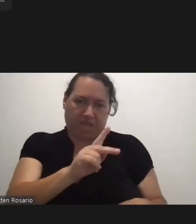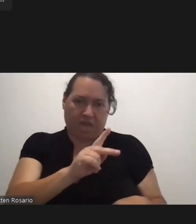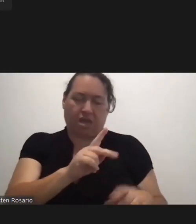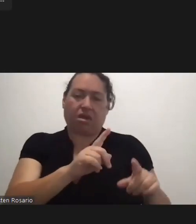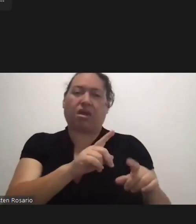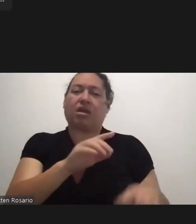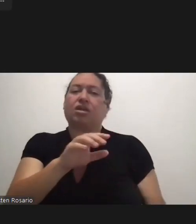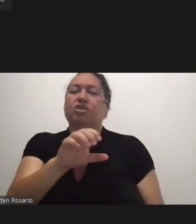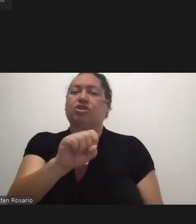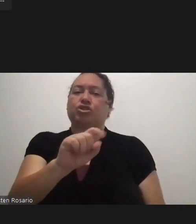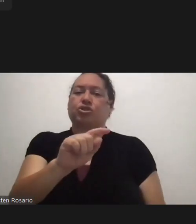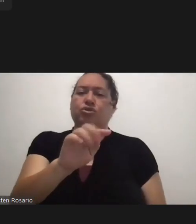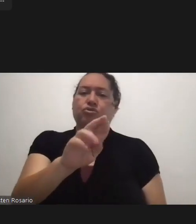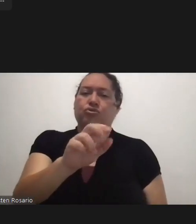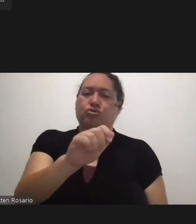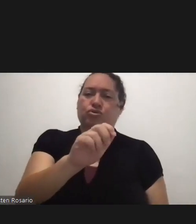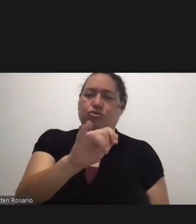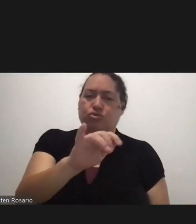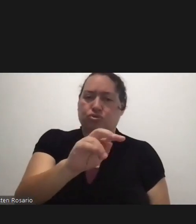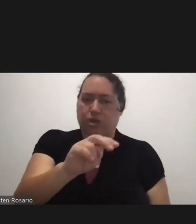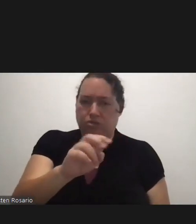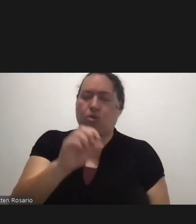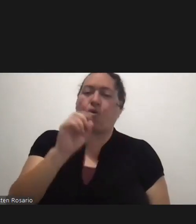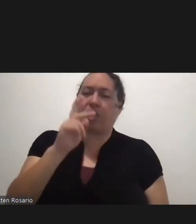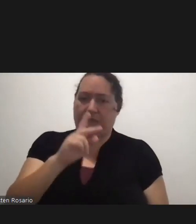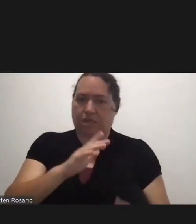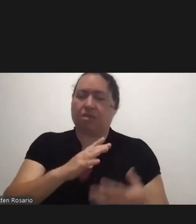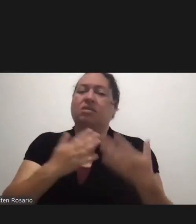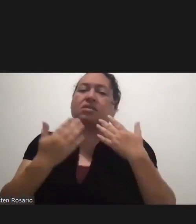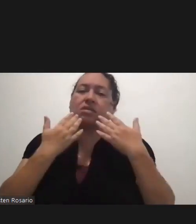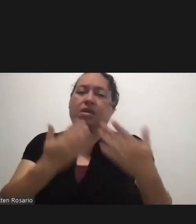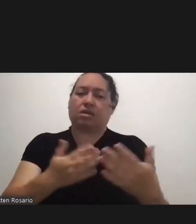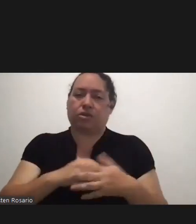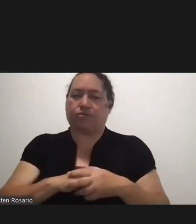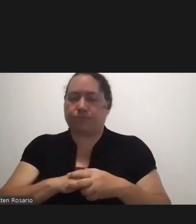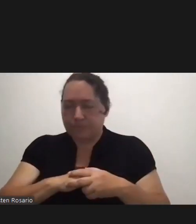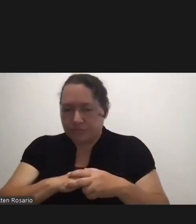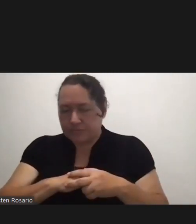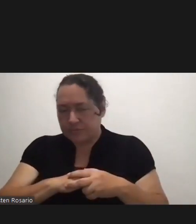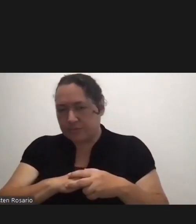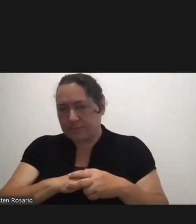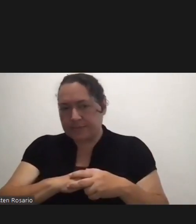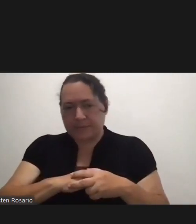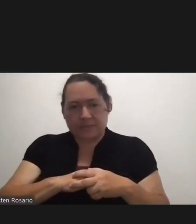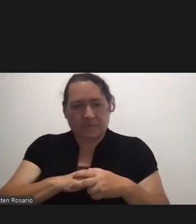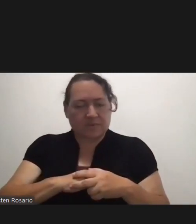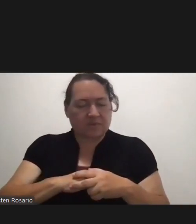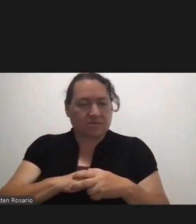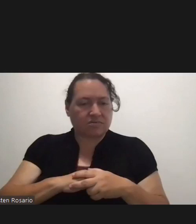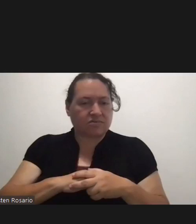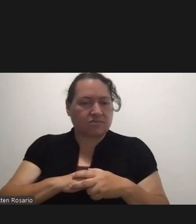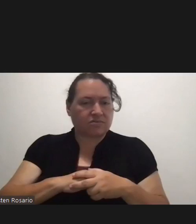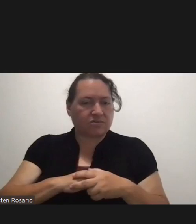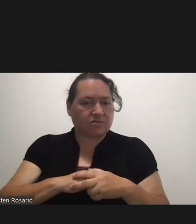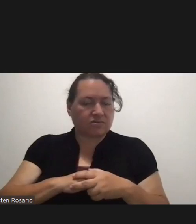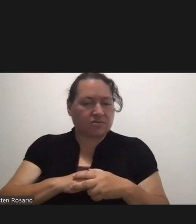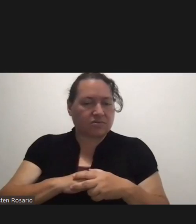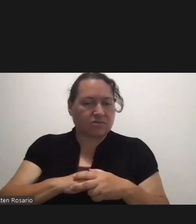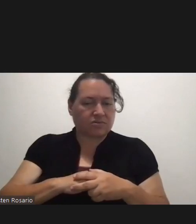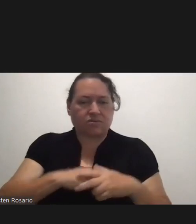All right. Thank you very much. I'll defer to the next round. Thank you, Joe. Oya, Nidalee, Clay. Guam Daily Post.